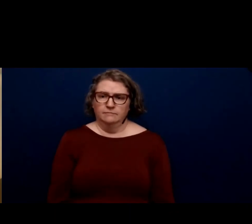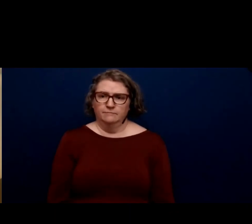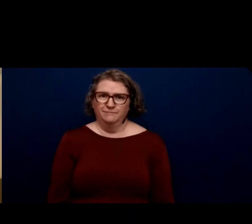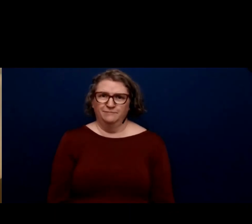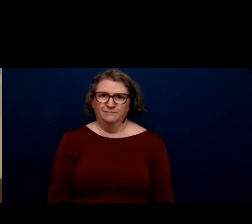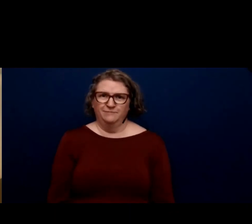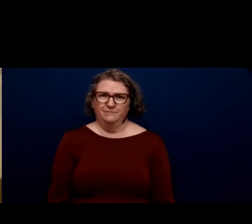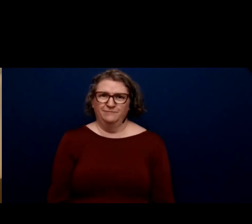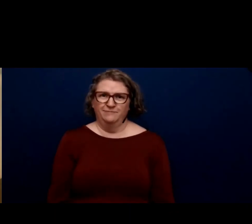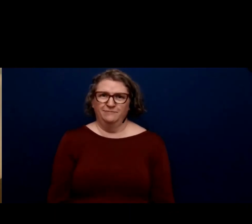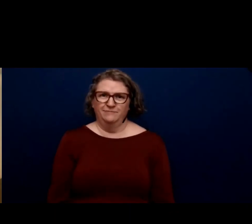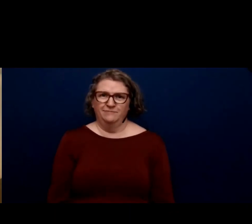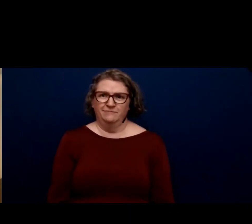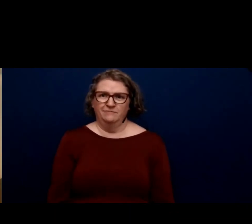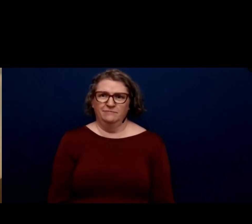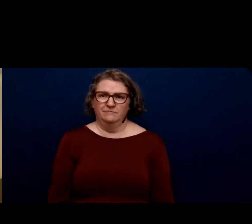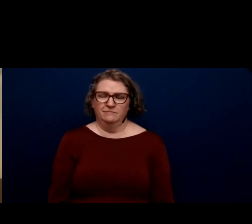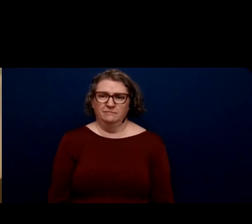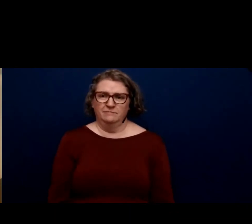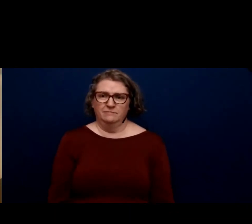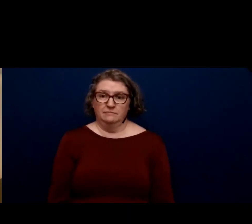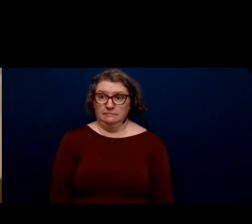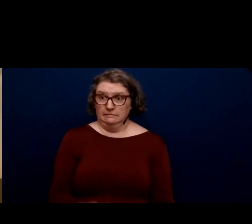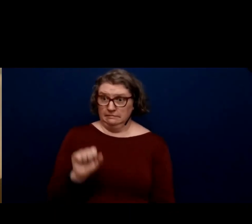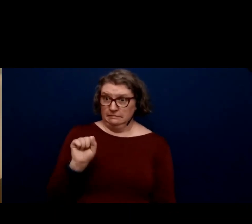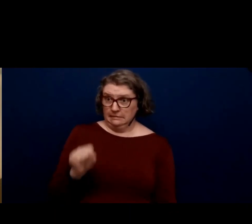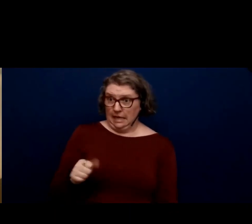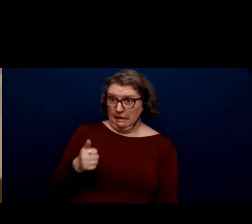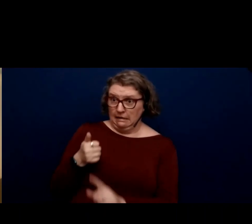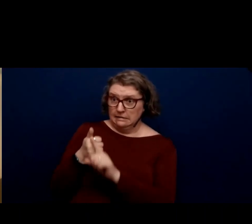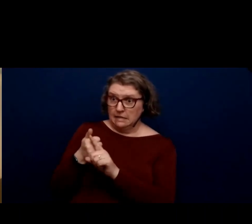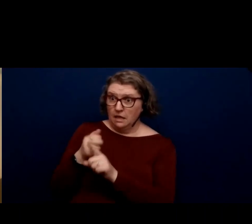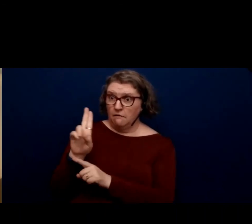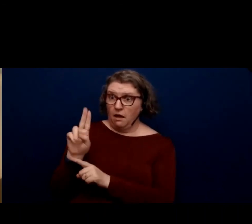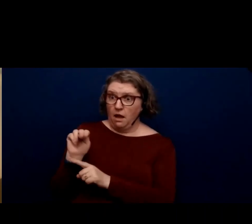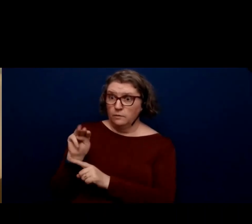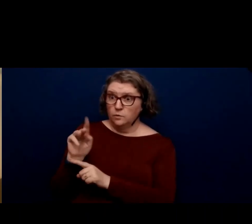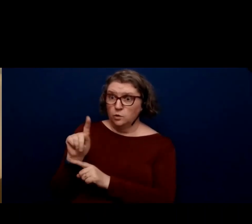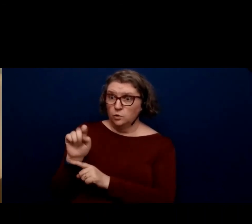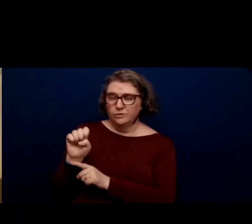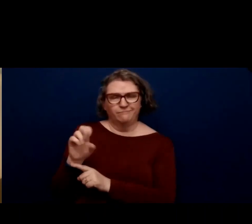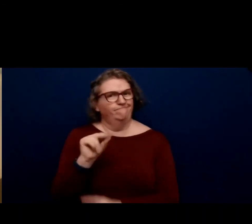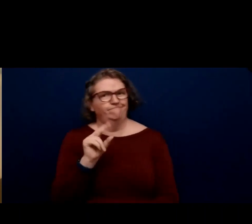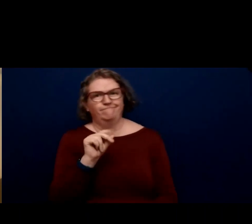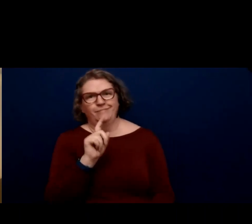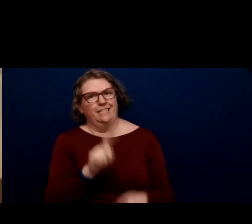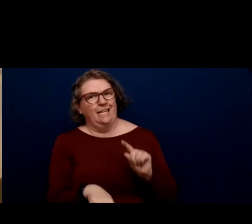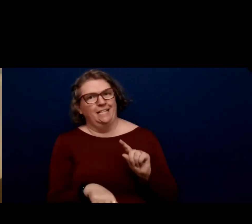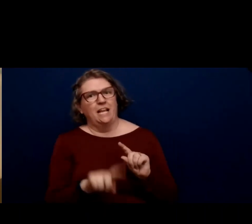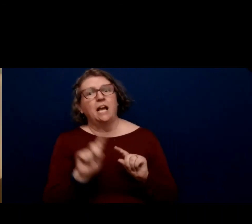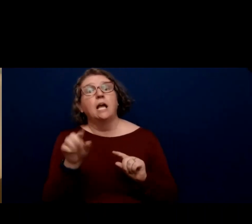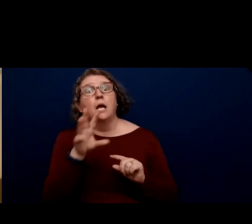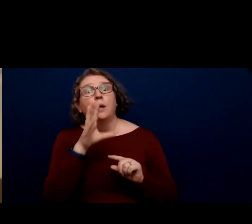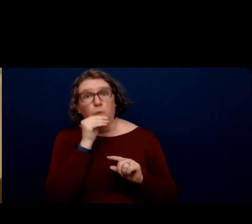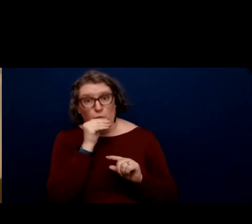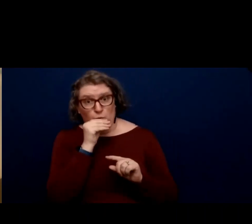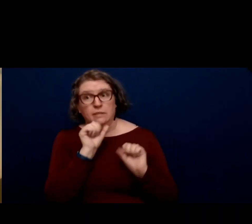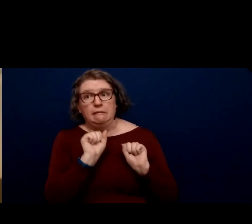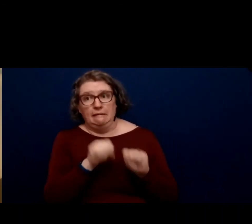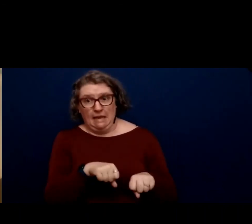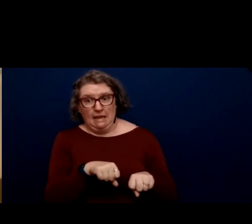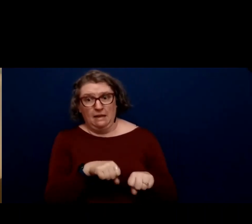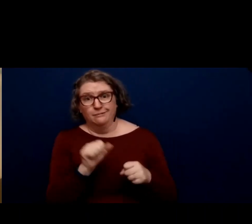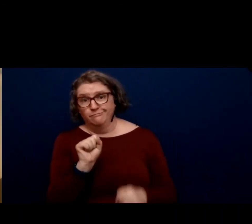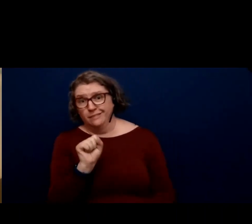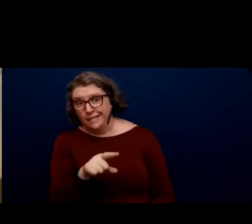Dr. you unmute a panelist? Dr. I think you can. No, I cannot. I can mute. I'm sending her a